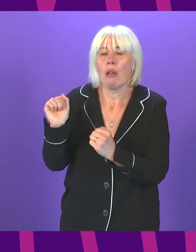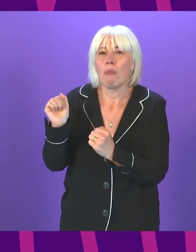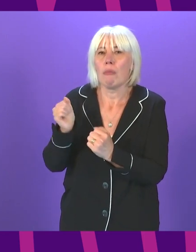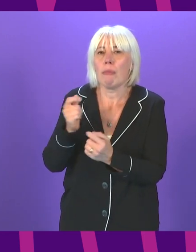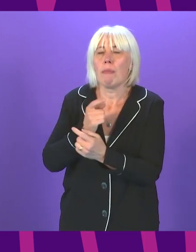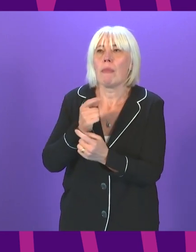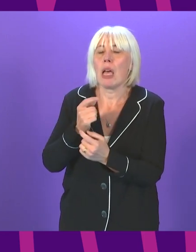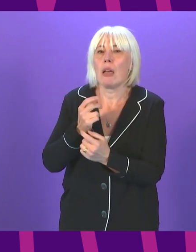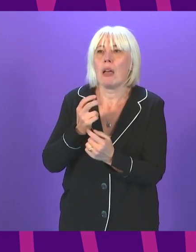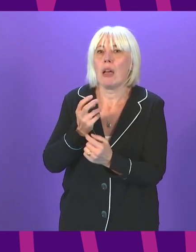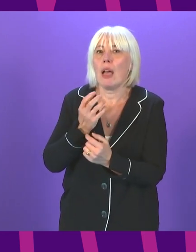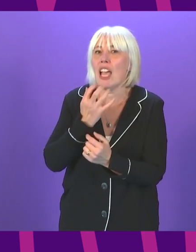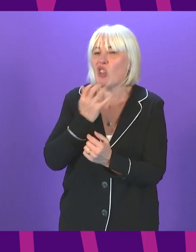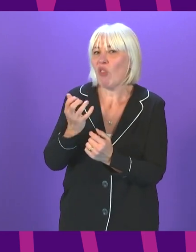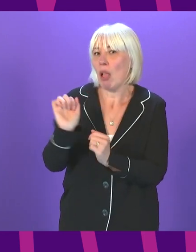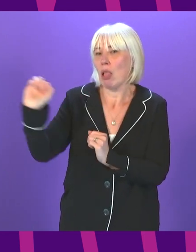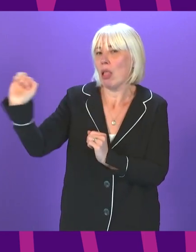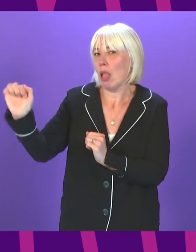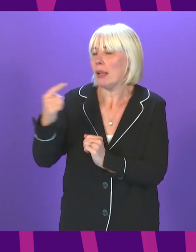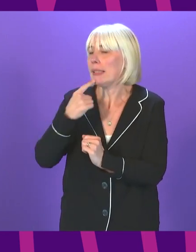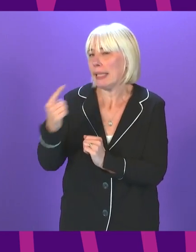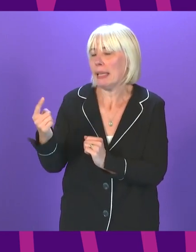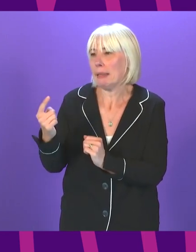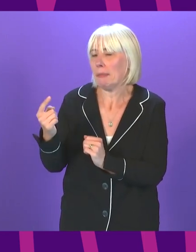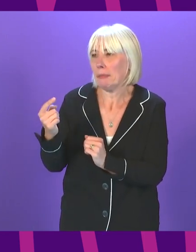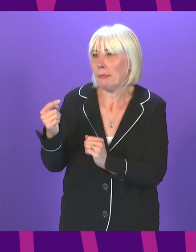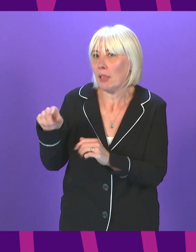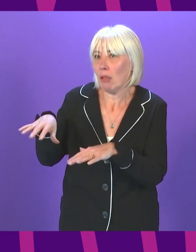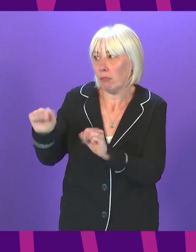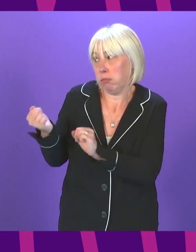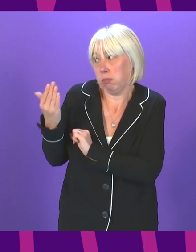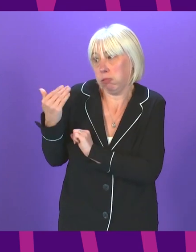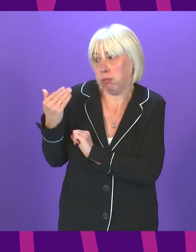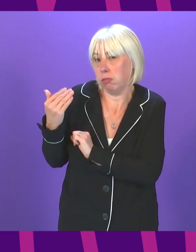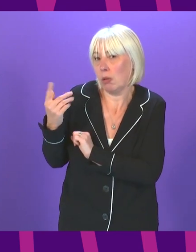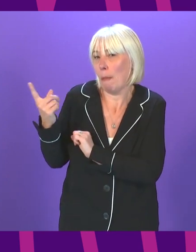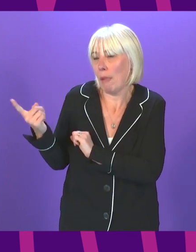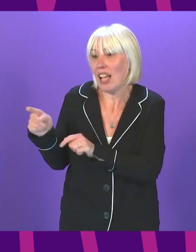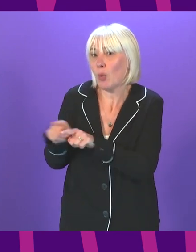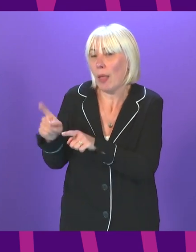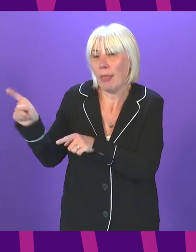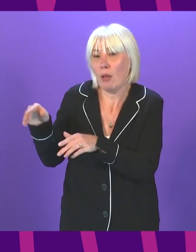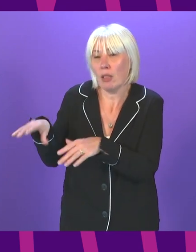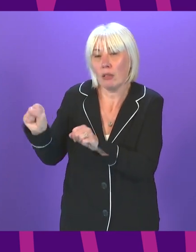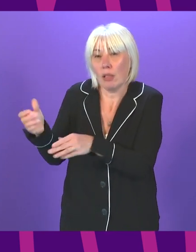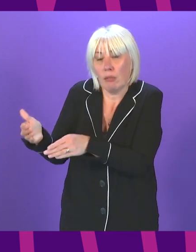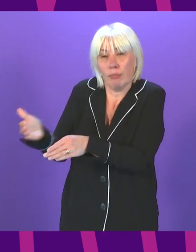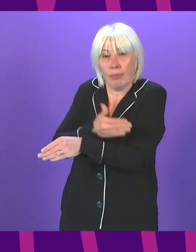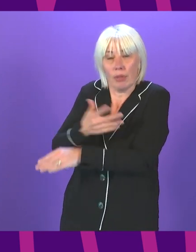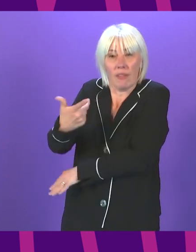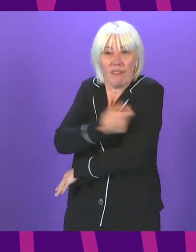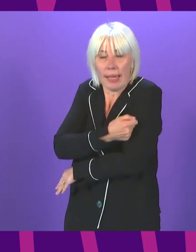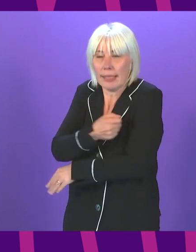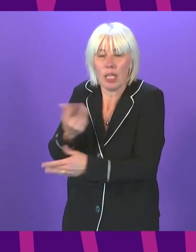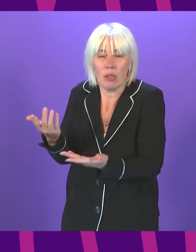earliest with that, but they were also quite early in terms of their original vaccination.